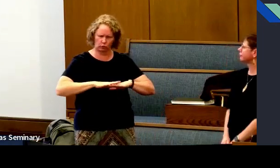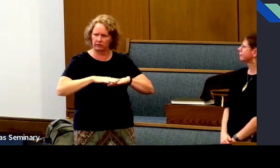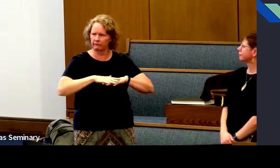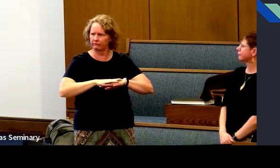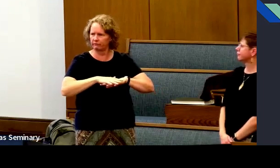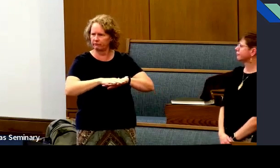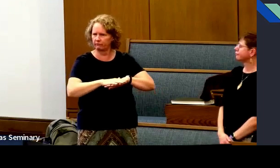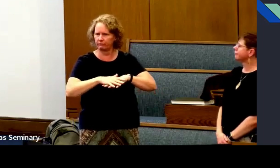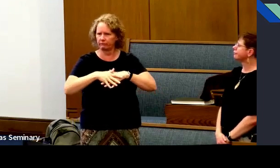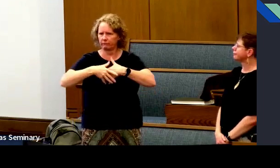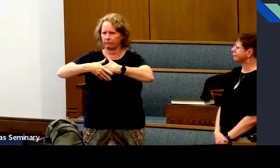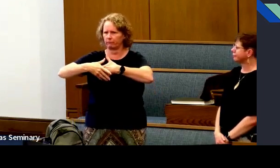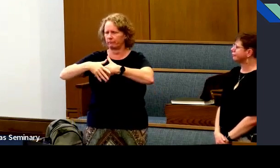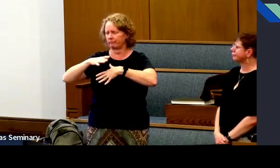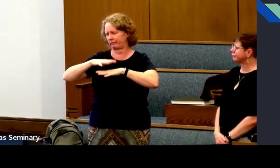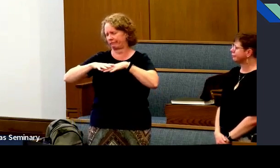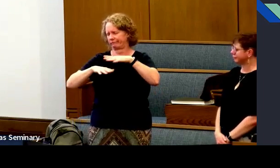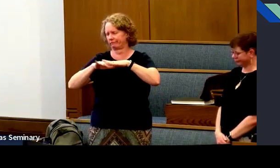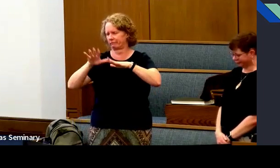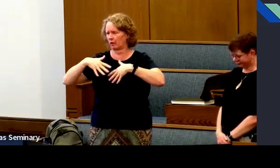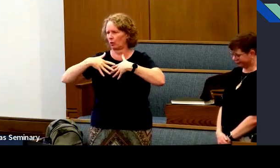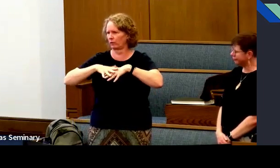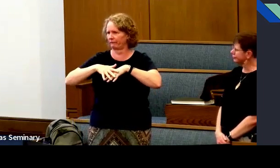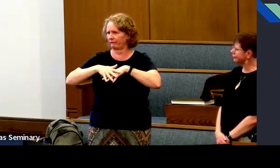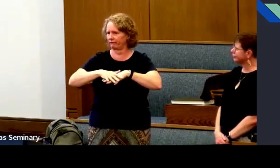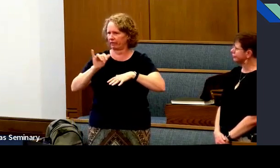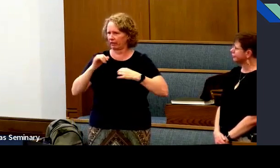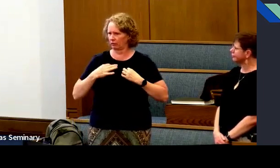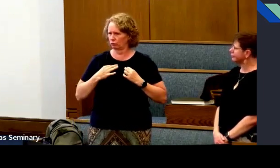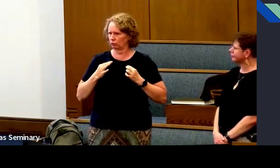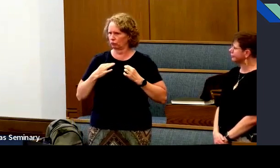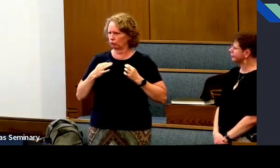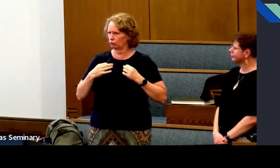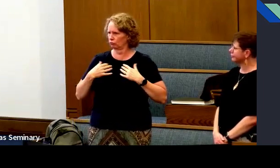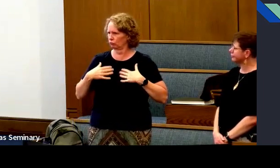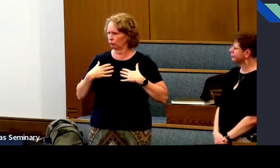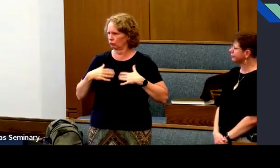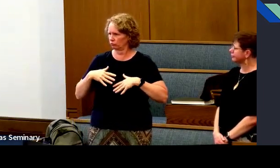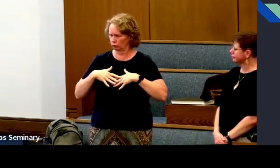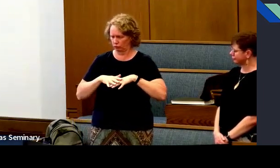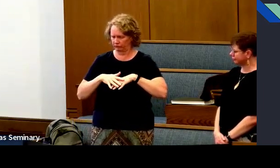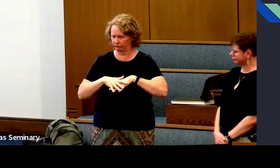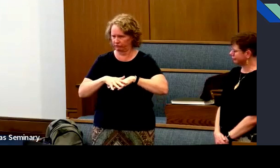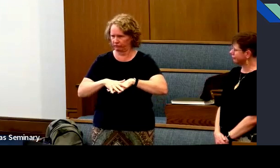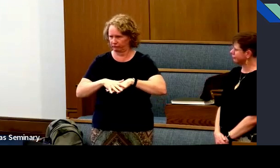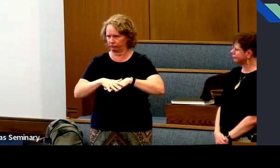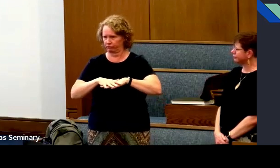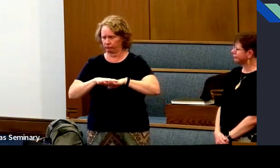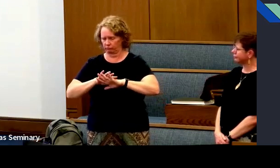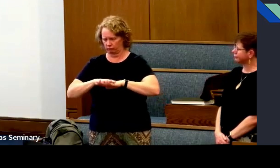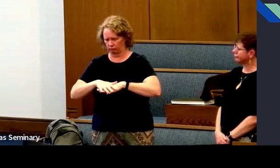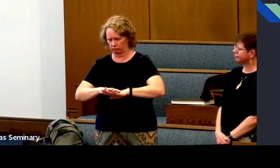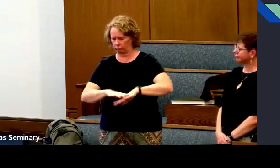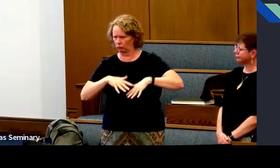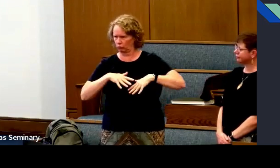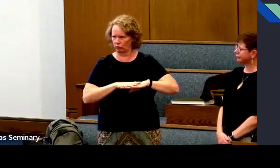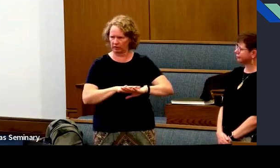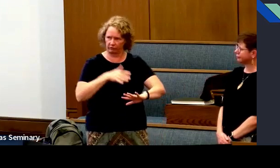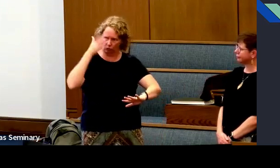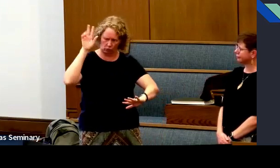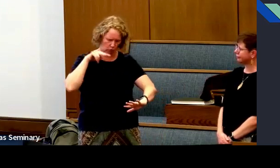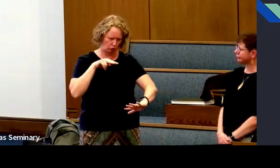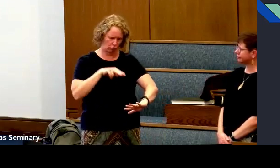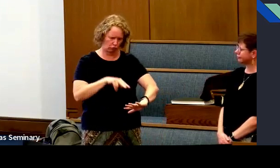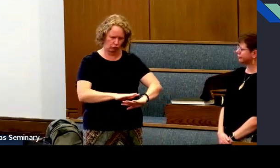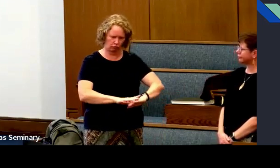God looking down at everything, we see that it's weaved together like a